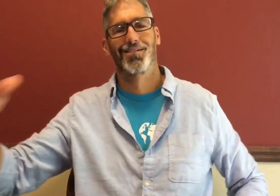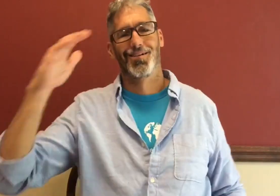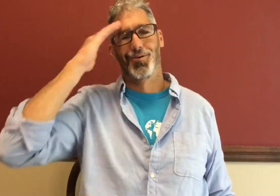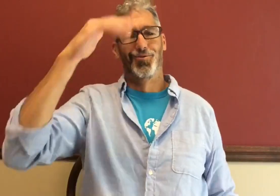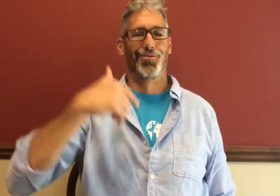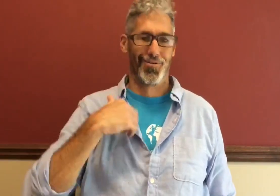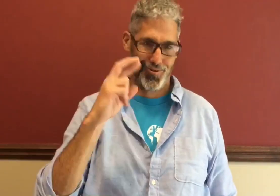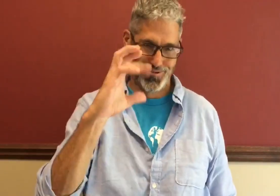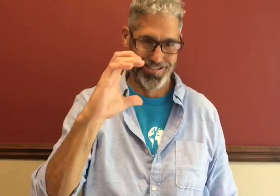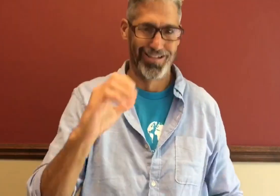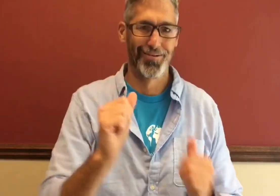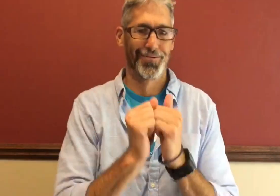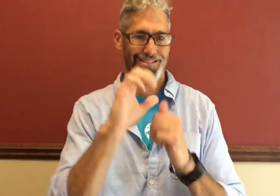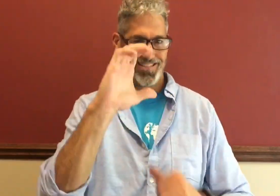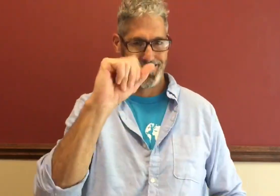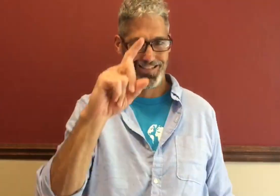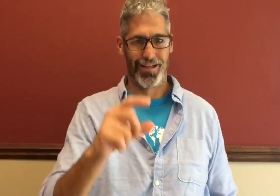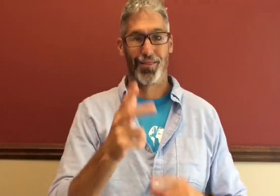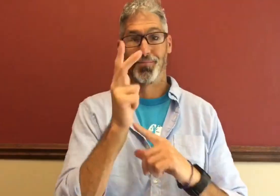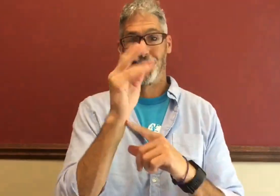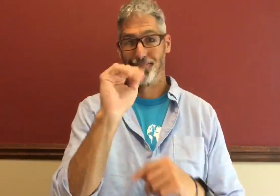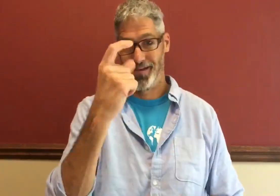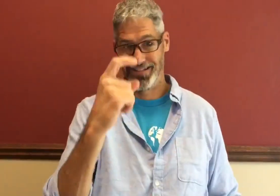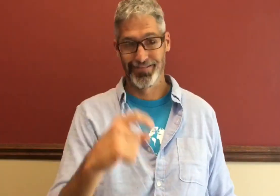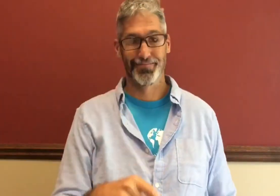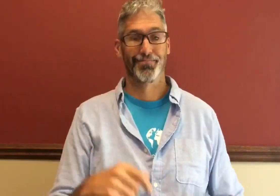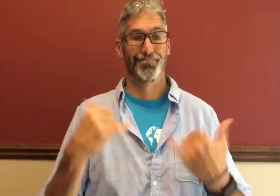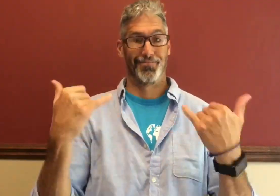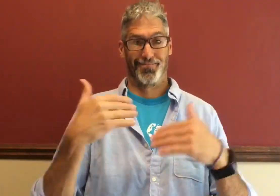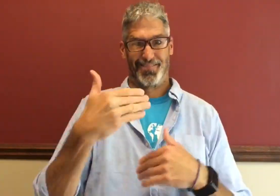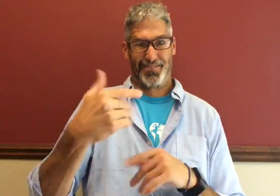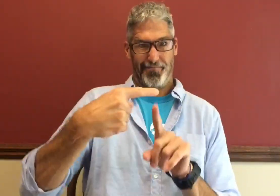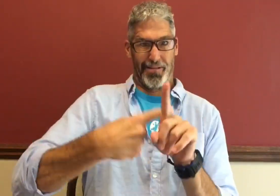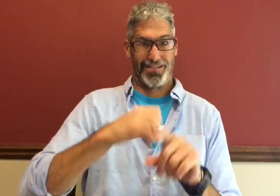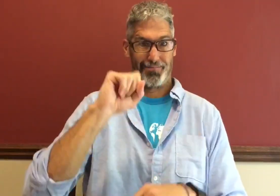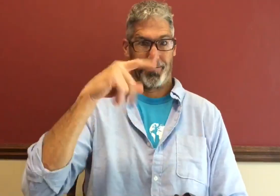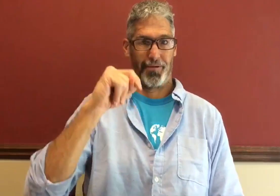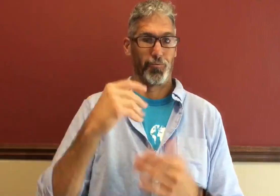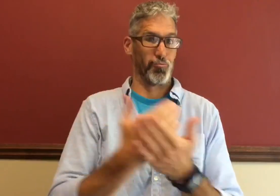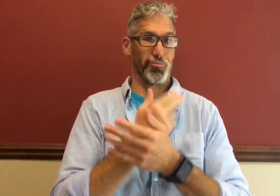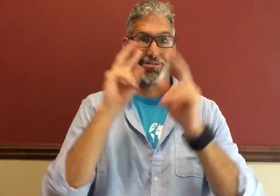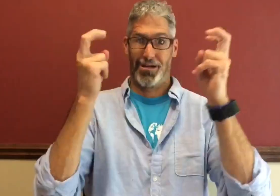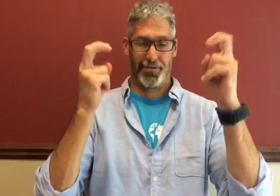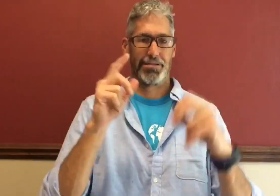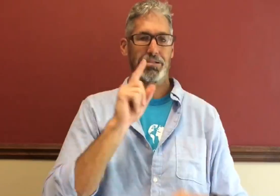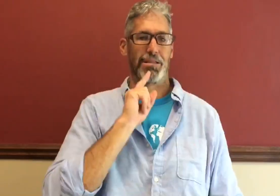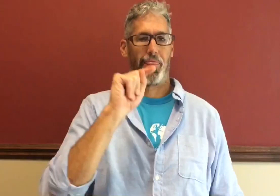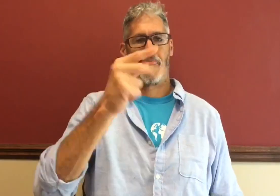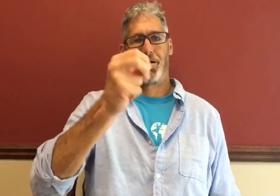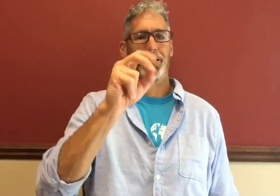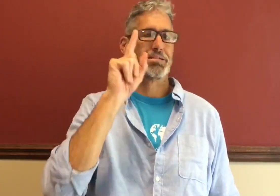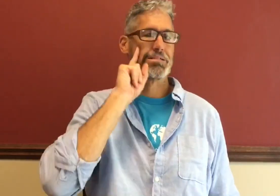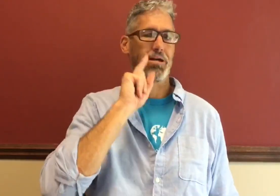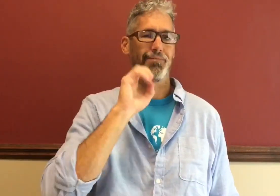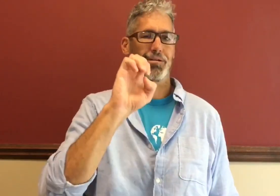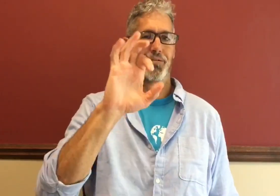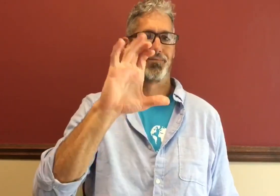Hi, I'm Ryan Commerson with CSD's 3 Minute Max. This coming month, September's new topic is the Deaf Effect.